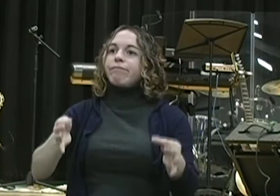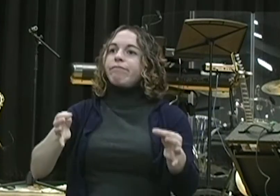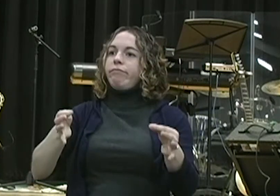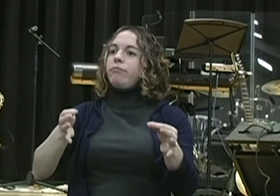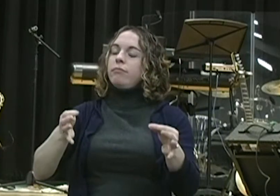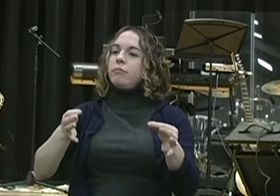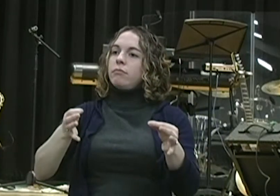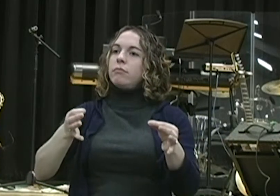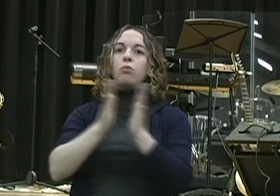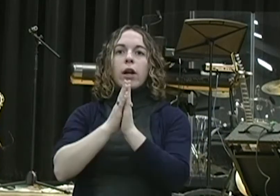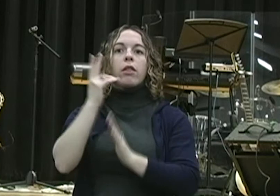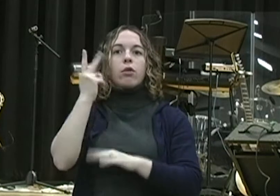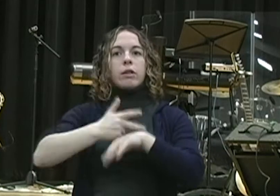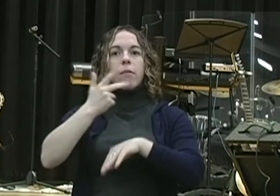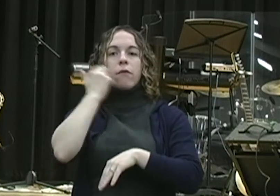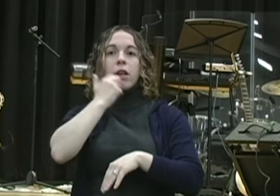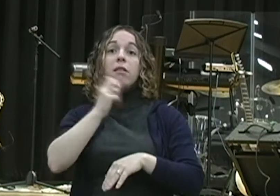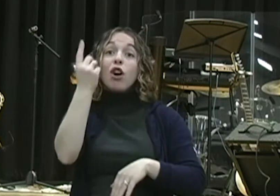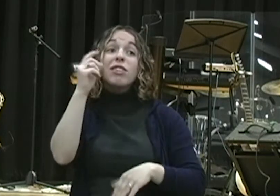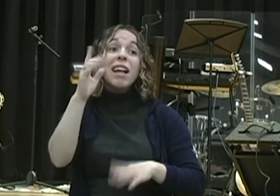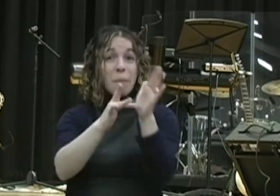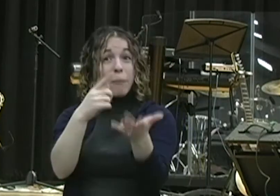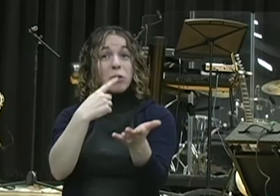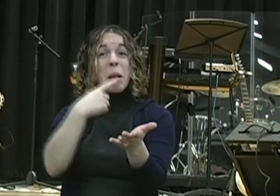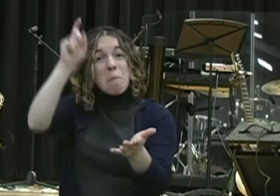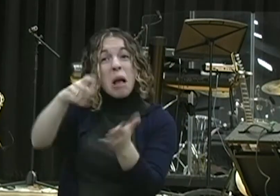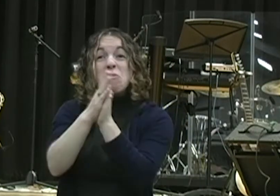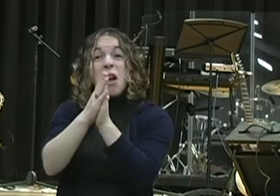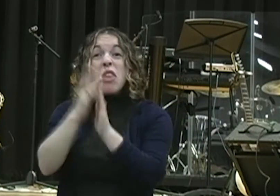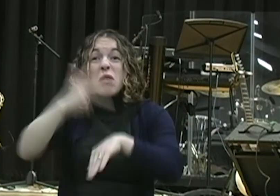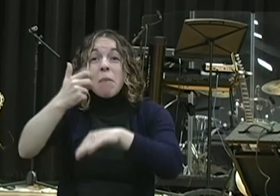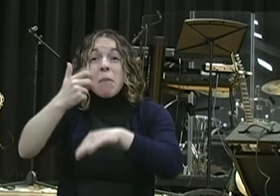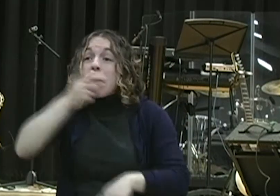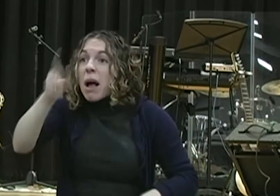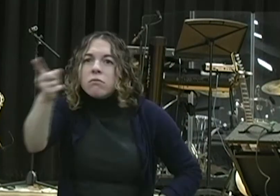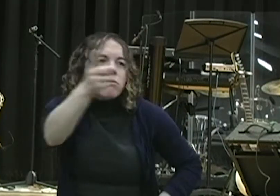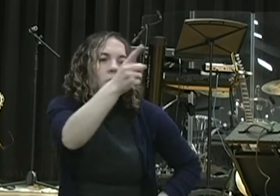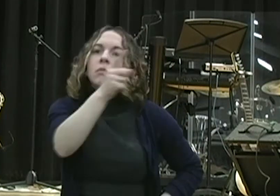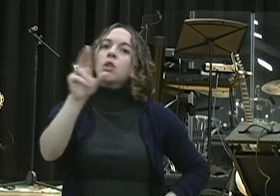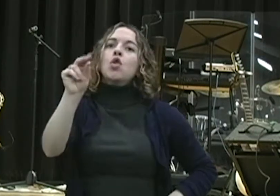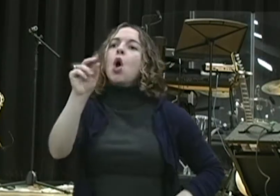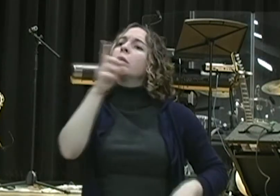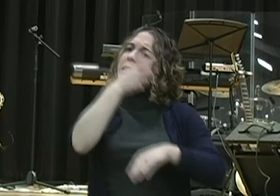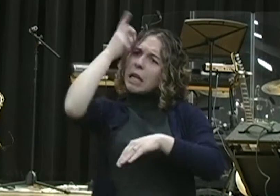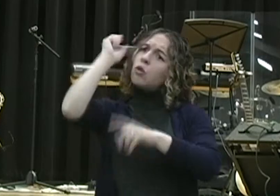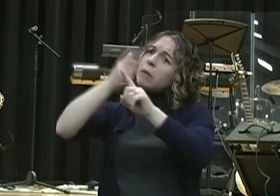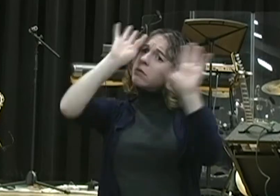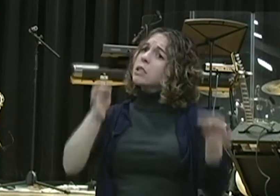does it say in the Bible that you have to pray three times a day. This was Daniel's decision. Okay? There's